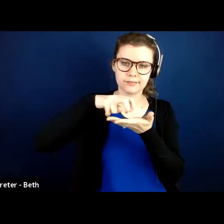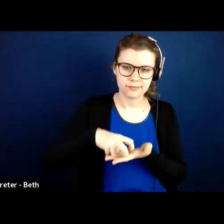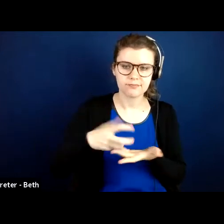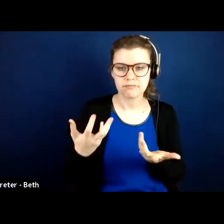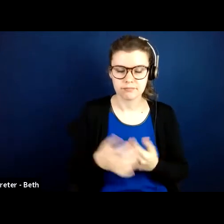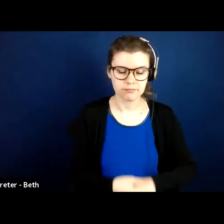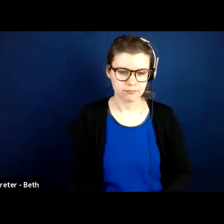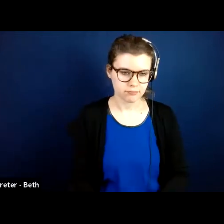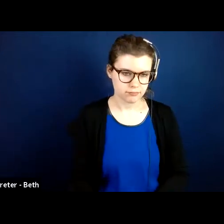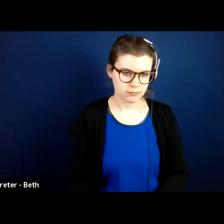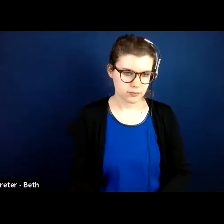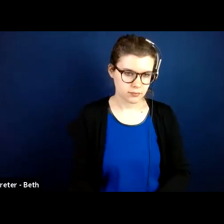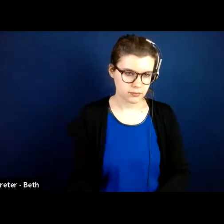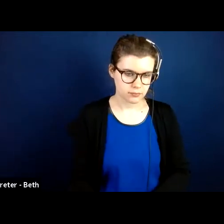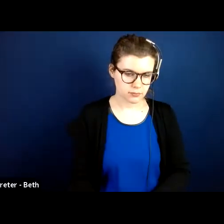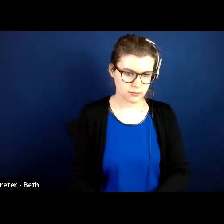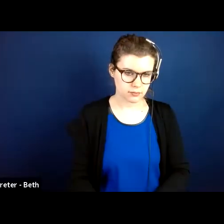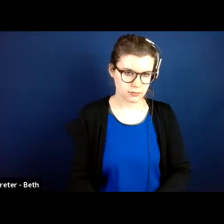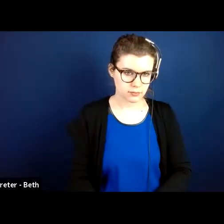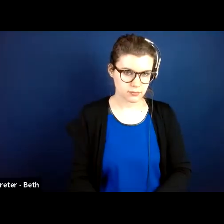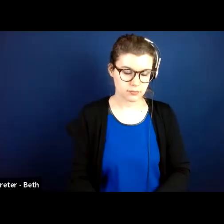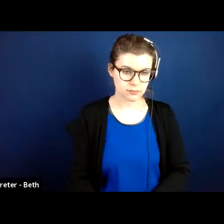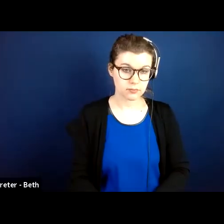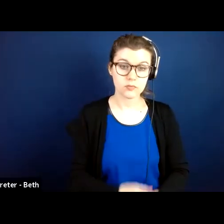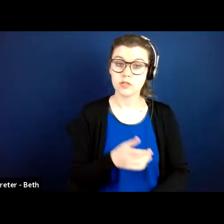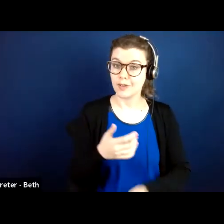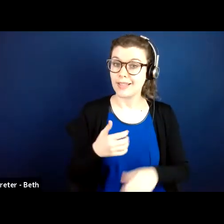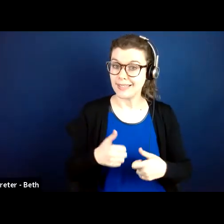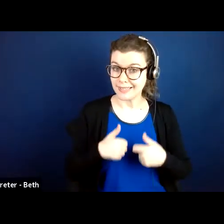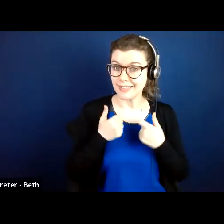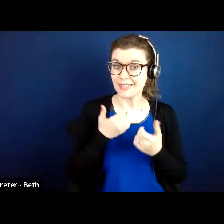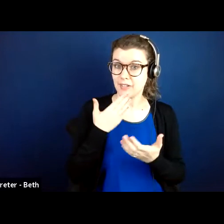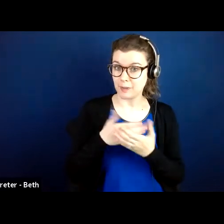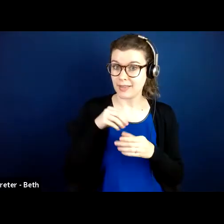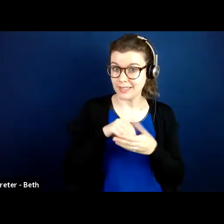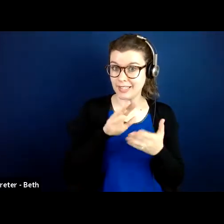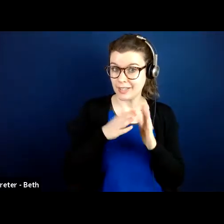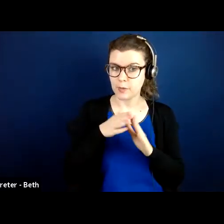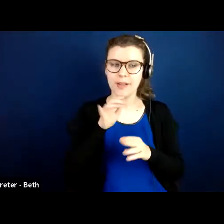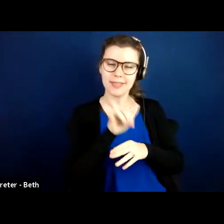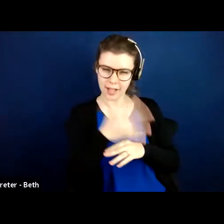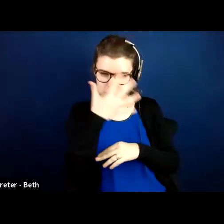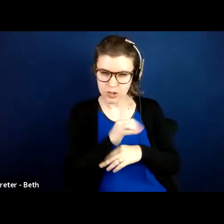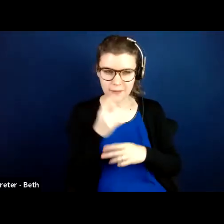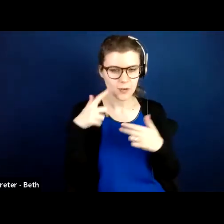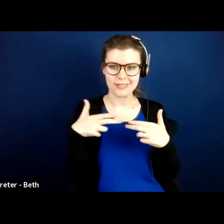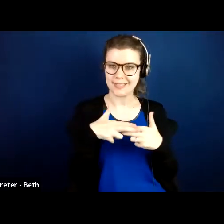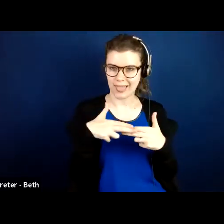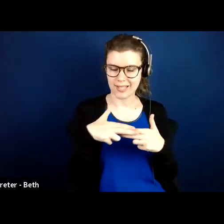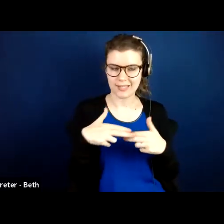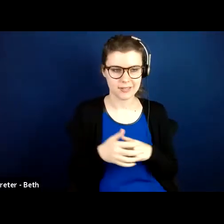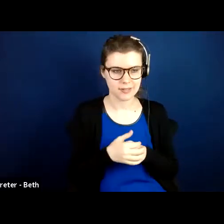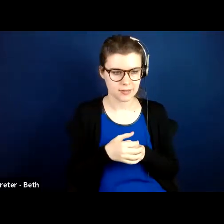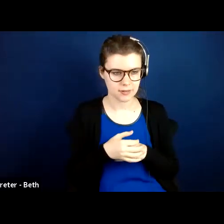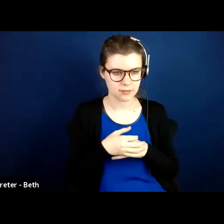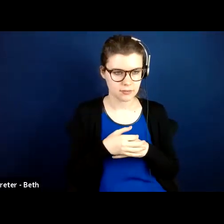So this is an example of what the living well in the community session and slides look like. So I just took a quick pick of